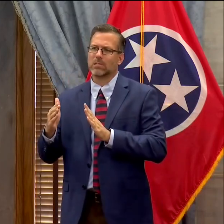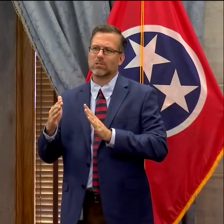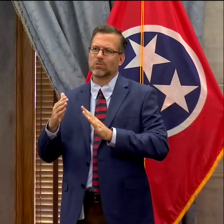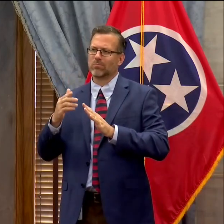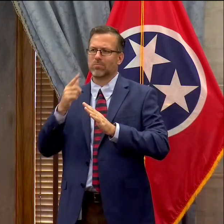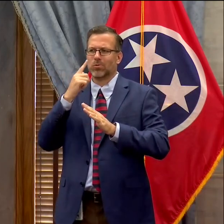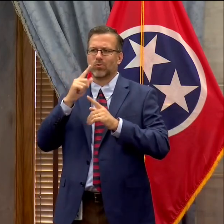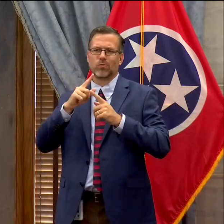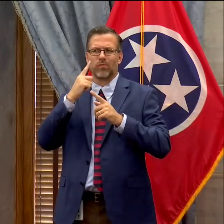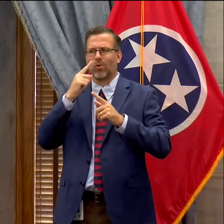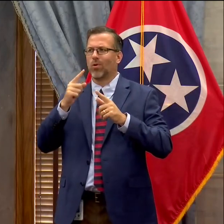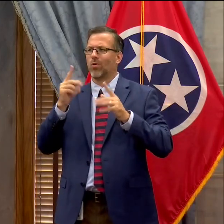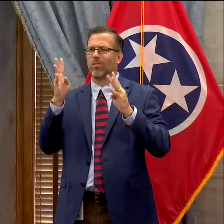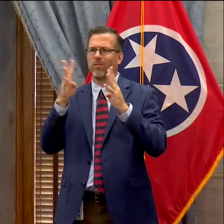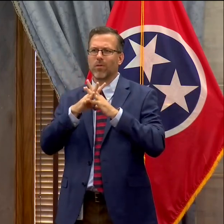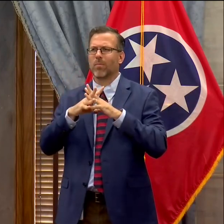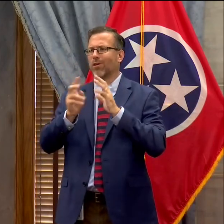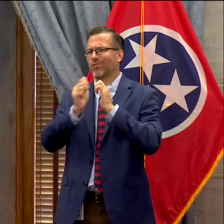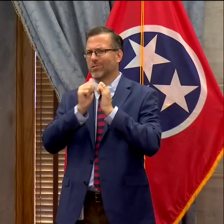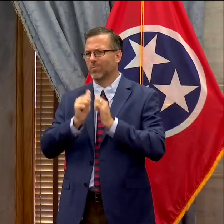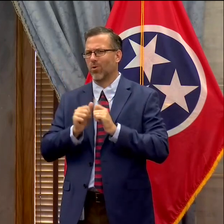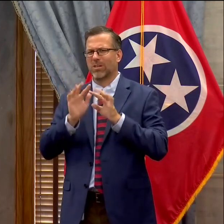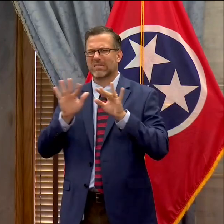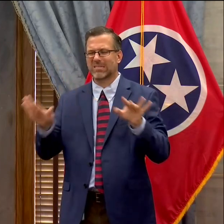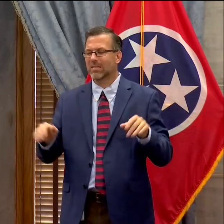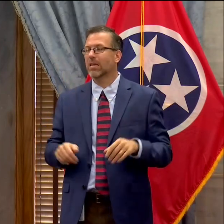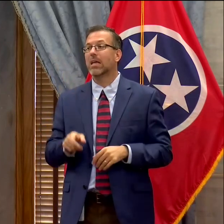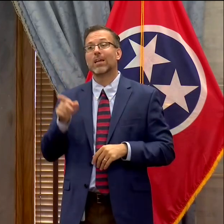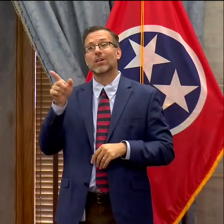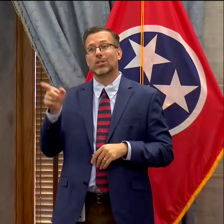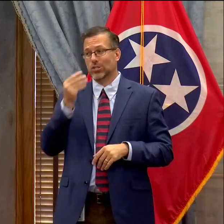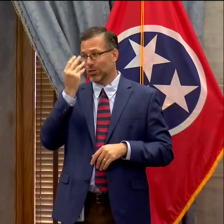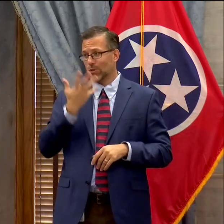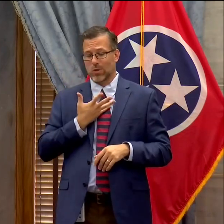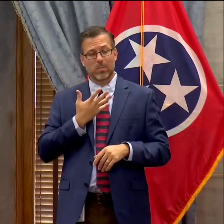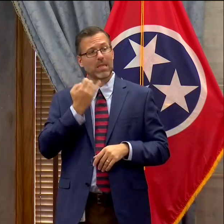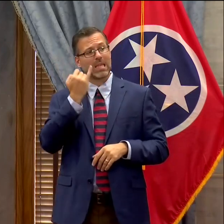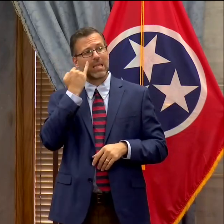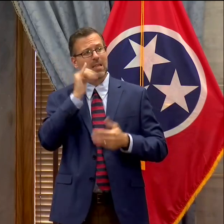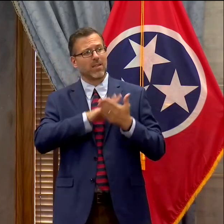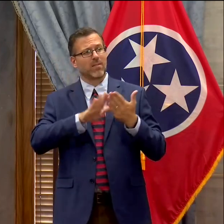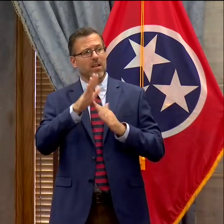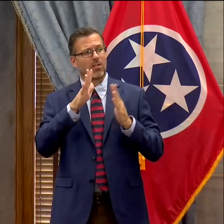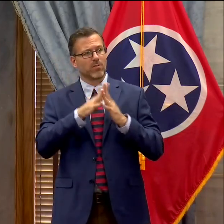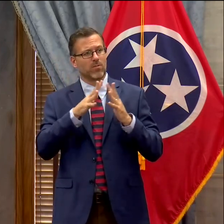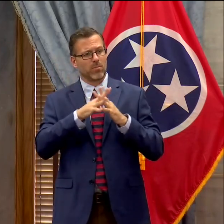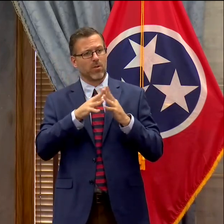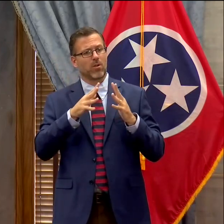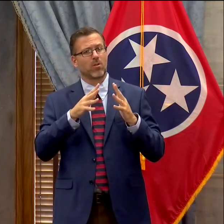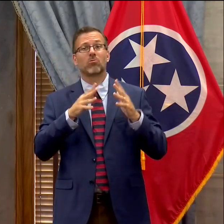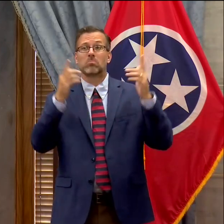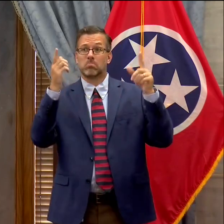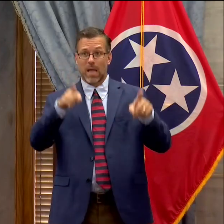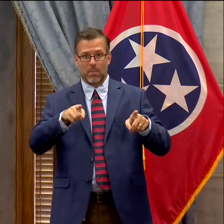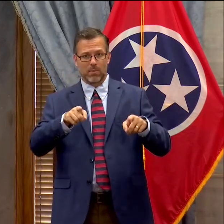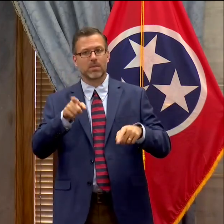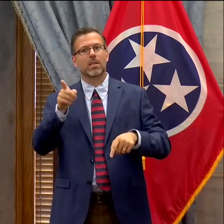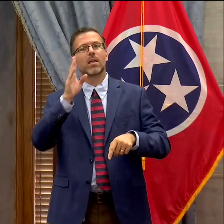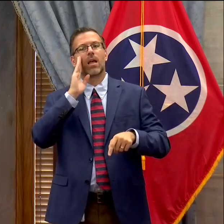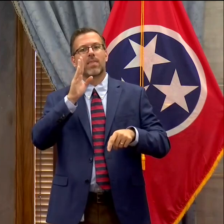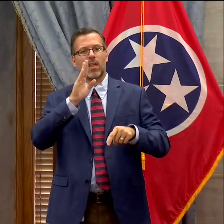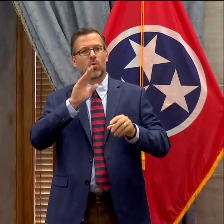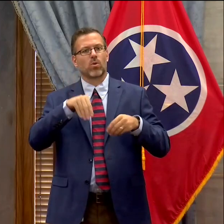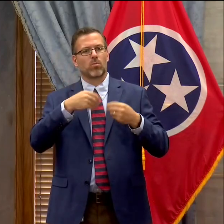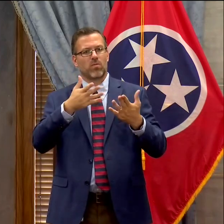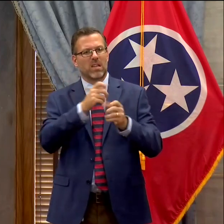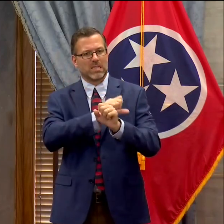They are making provisions to make sure that if that college football season goes forward, they'll do so in a safe way